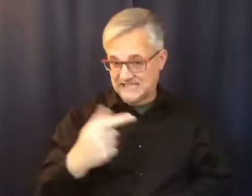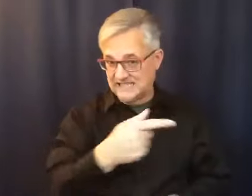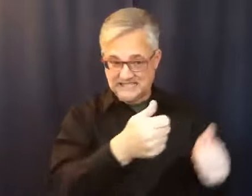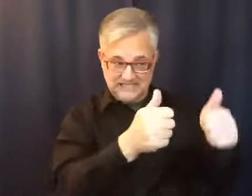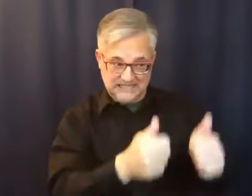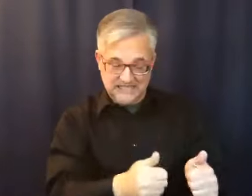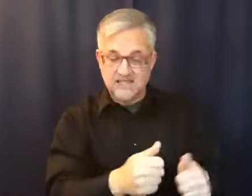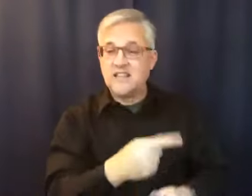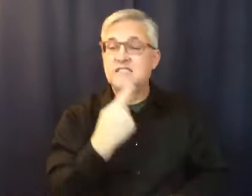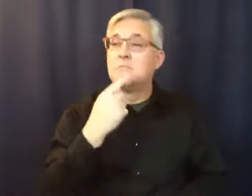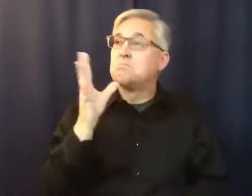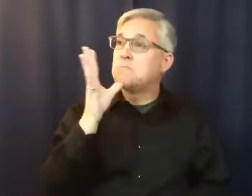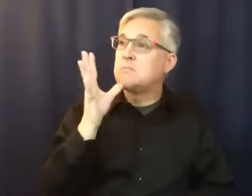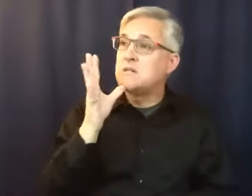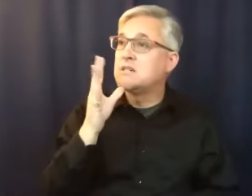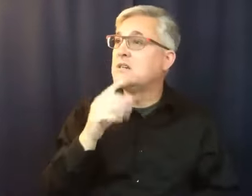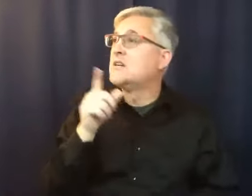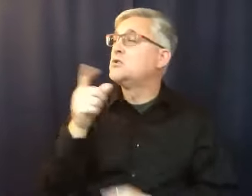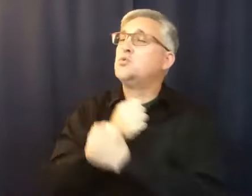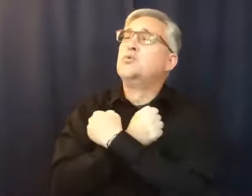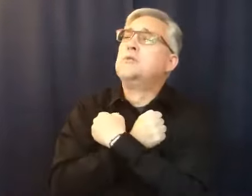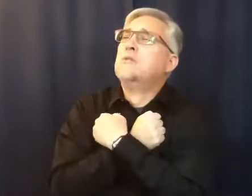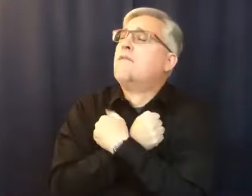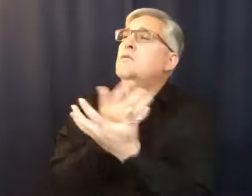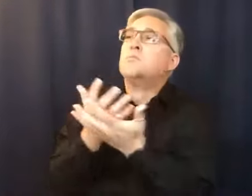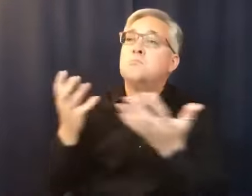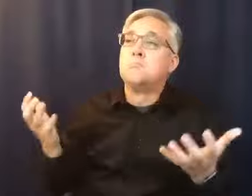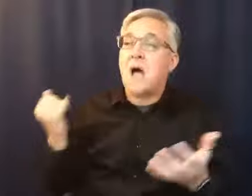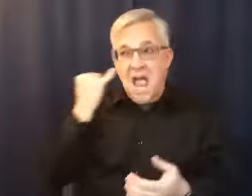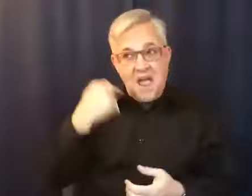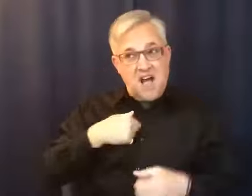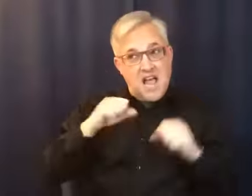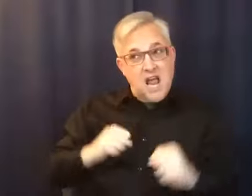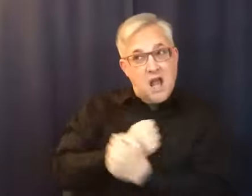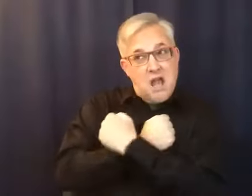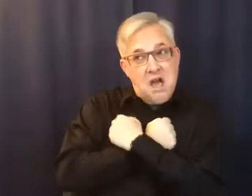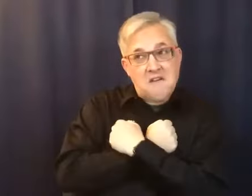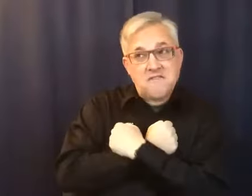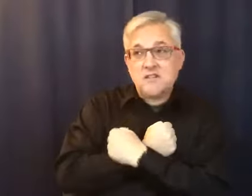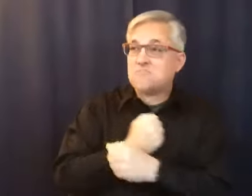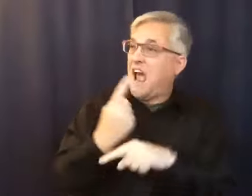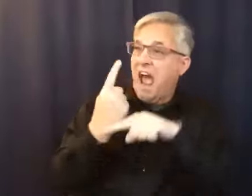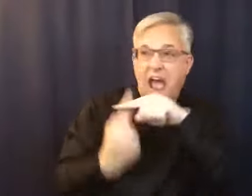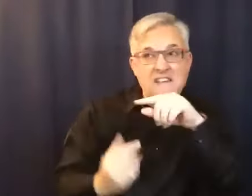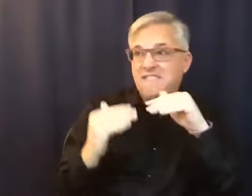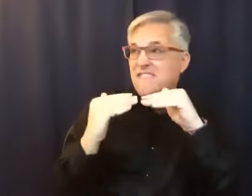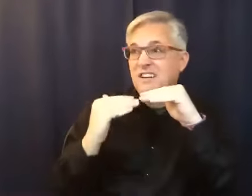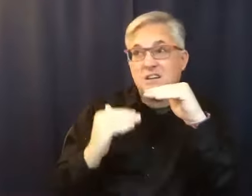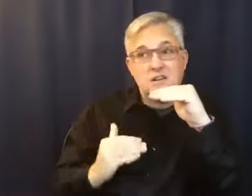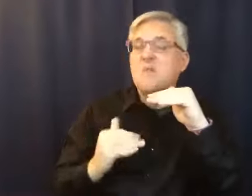as you love me, it would be more than enough. And I watched my son leave. You know, life is not